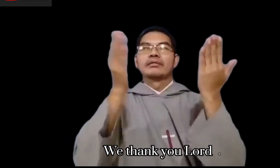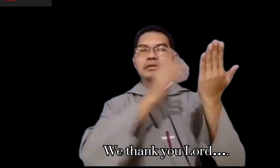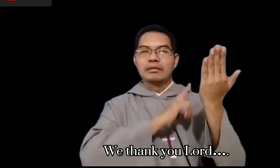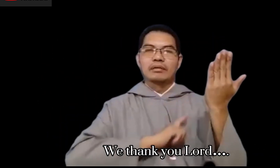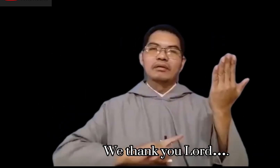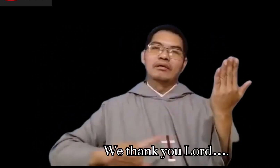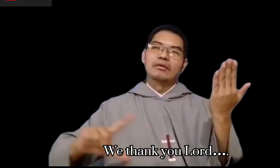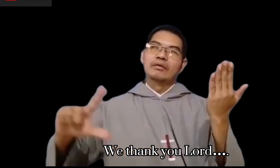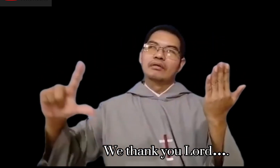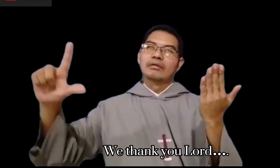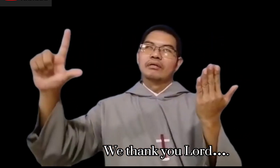Lord